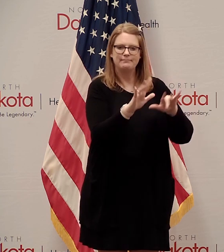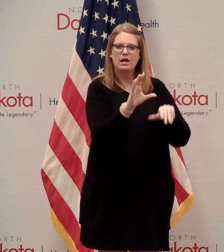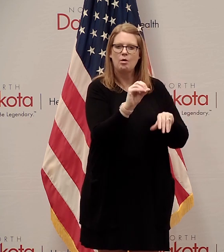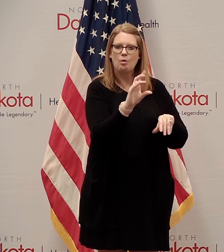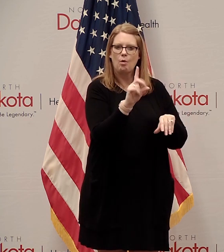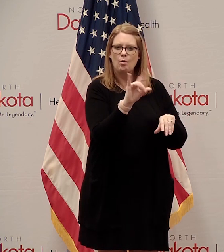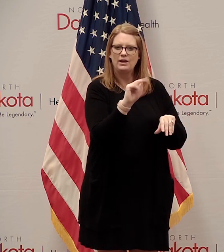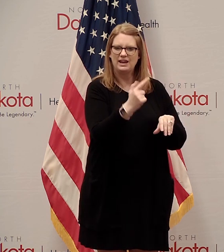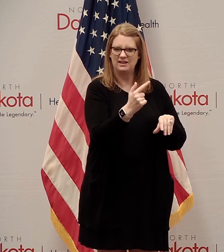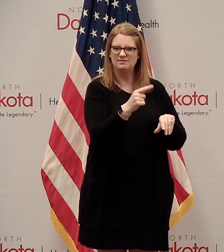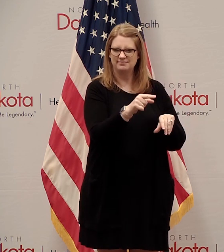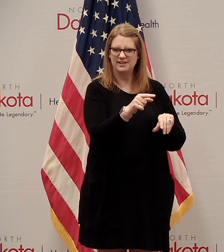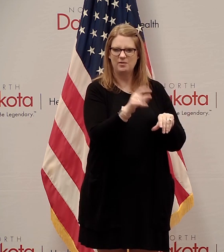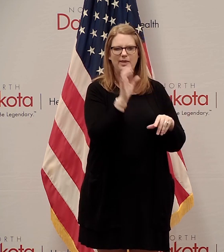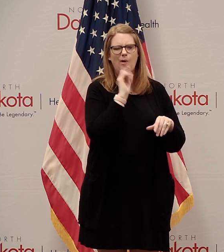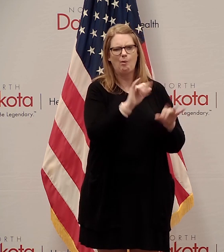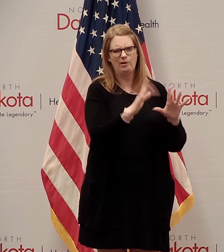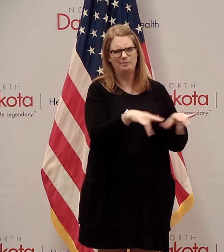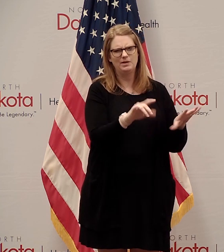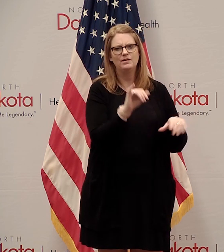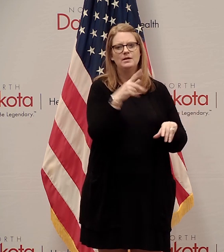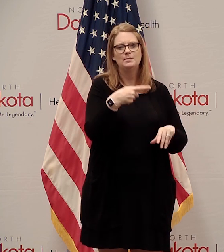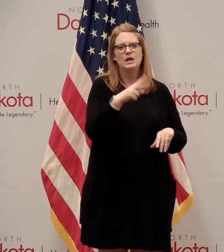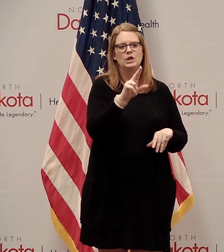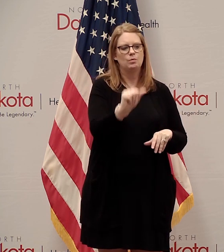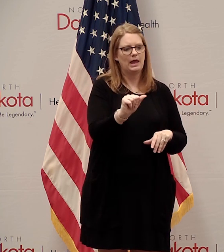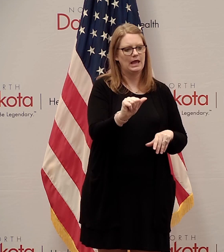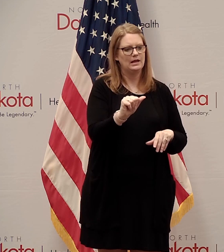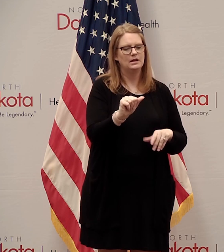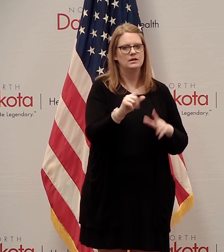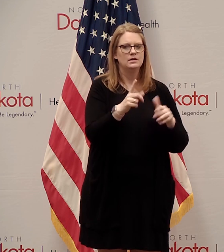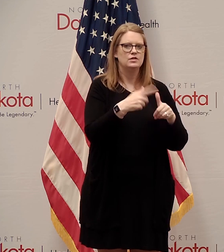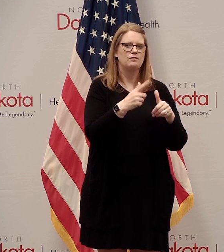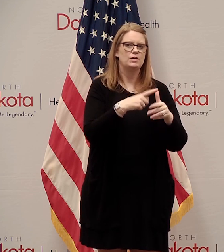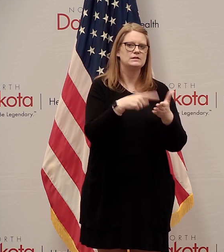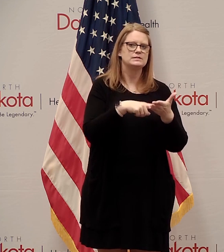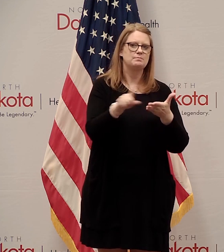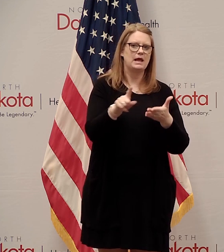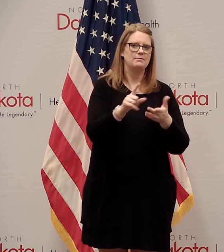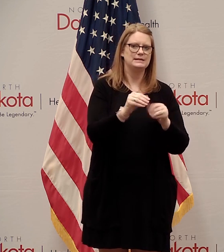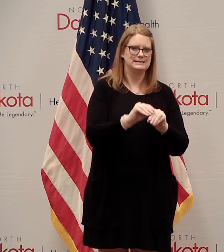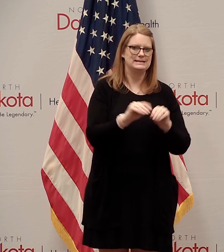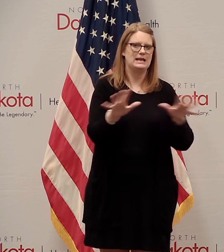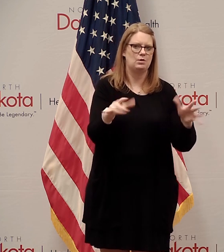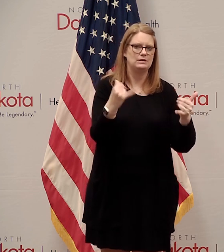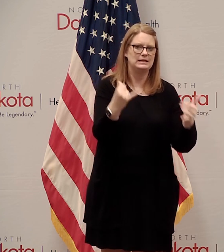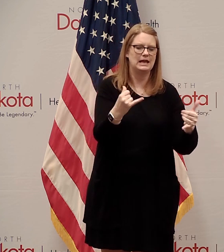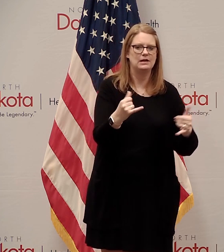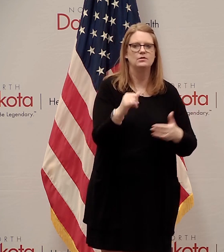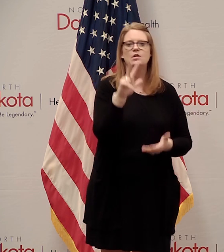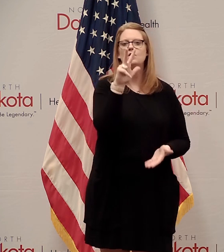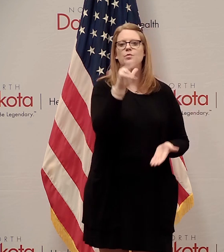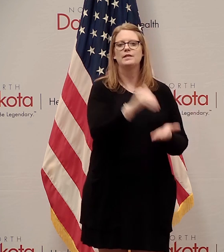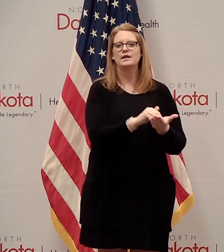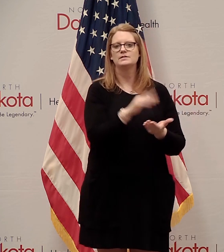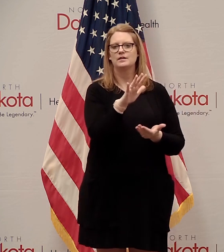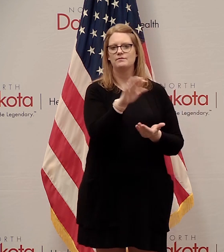on our aging mainframe for the PUA program, made the initial payments of benefits to individuals today. There was 3